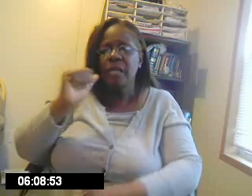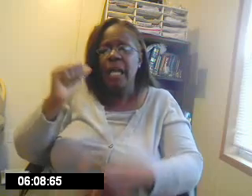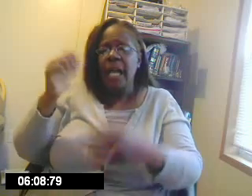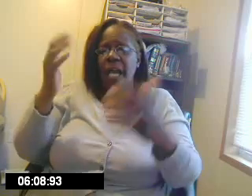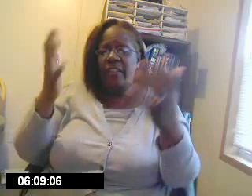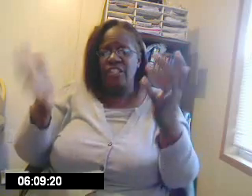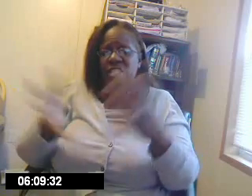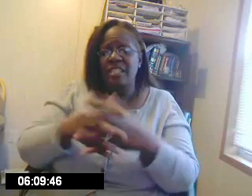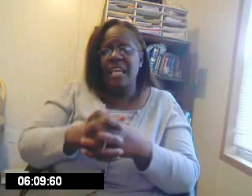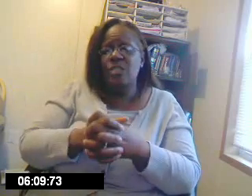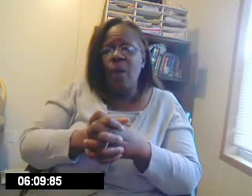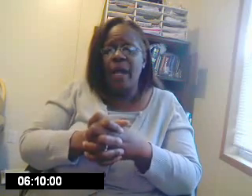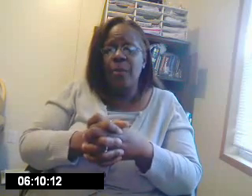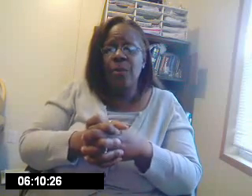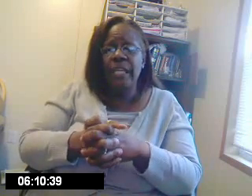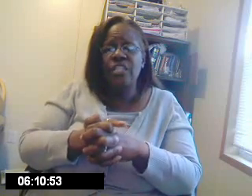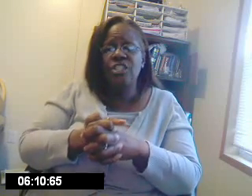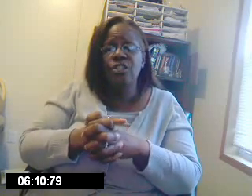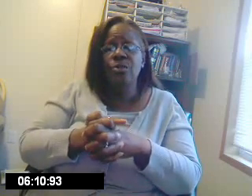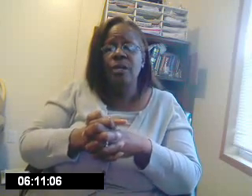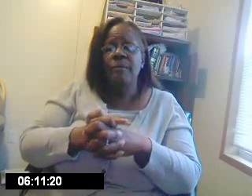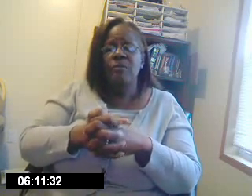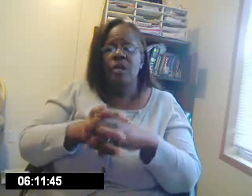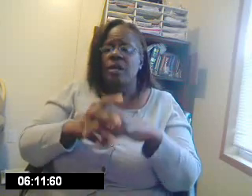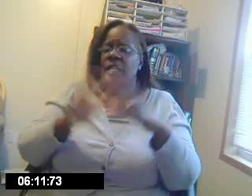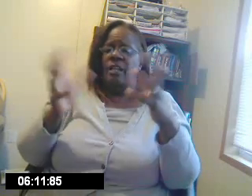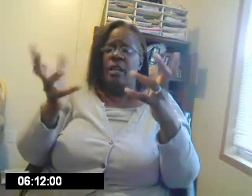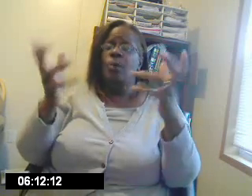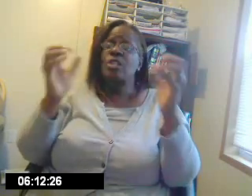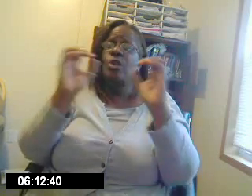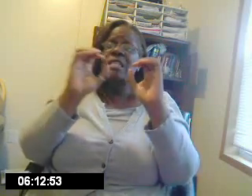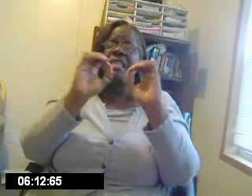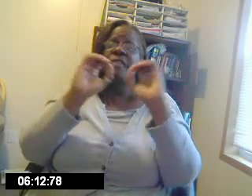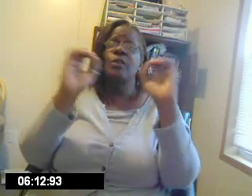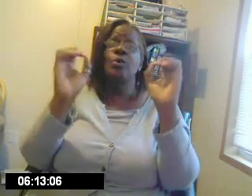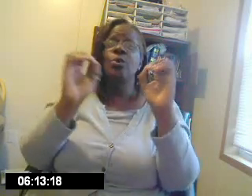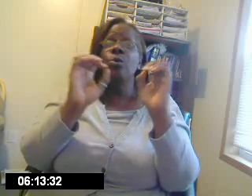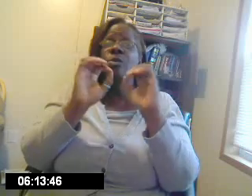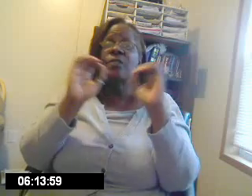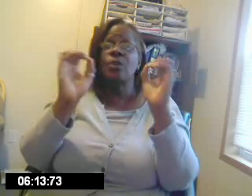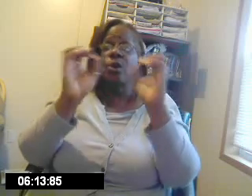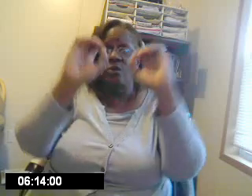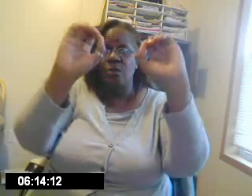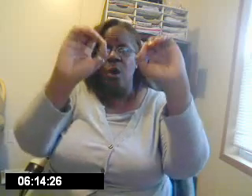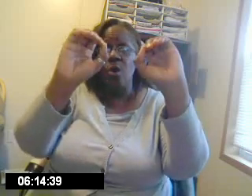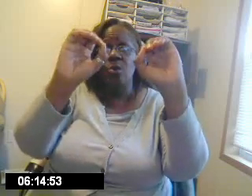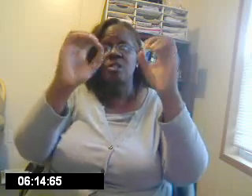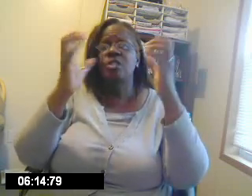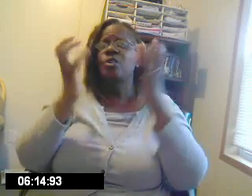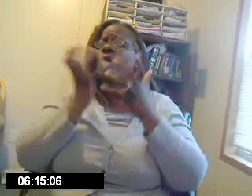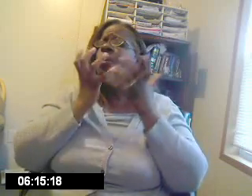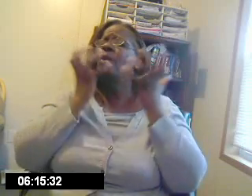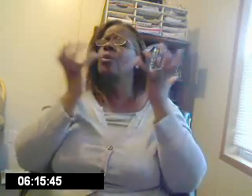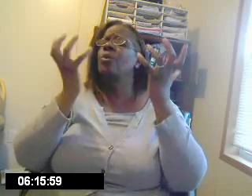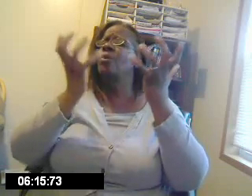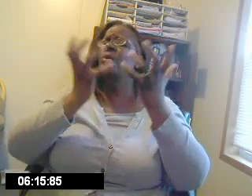And then she says. And That's why I praise you. And when. Instead of the oohs. the oohs. Ooh.